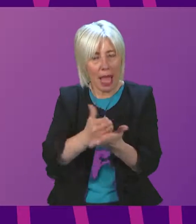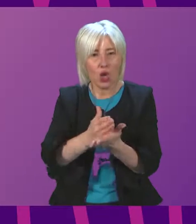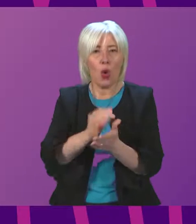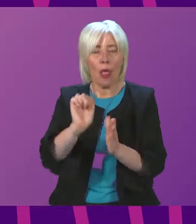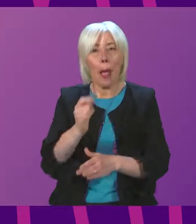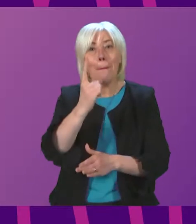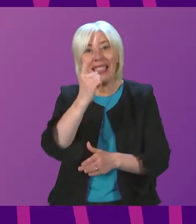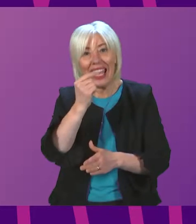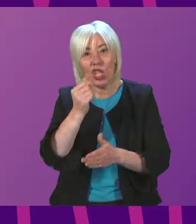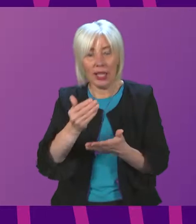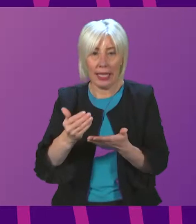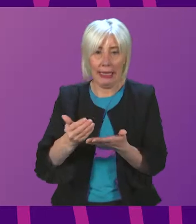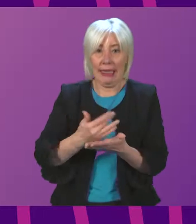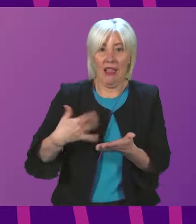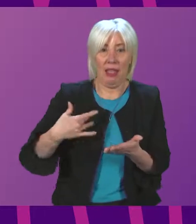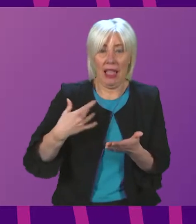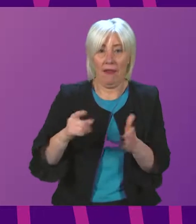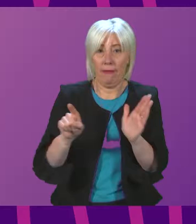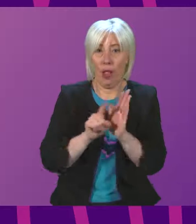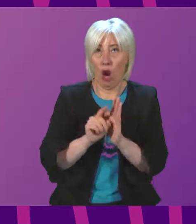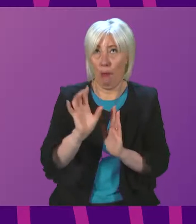potentially life-saving alarms.